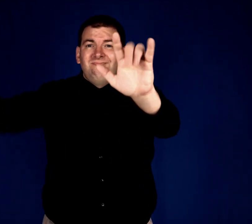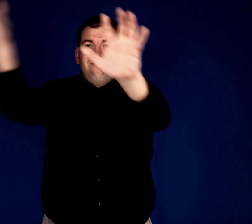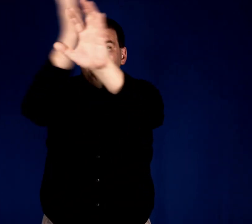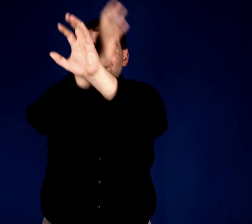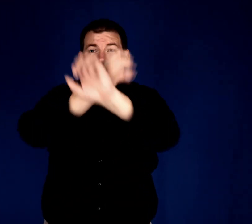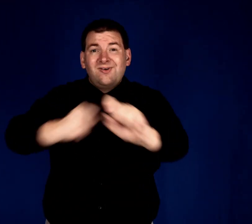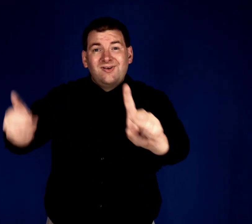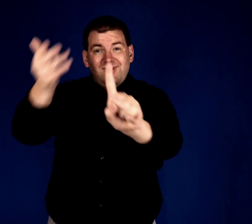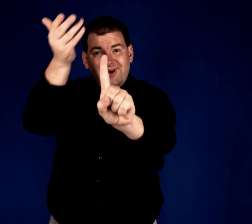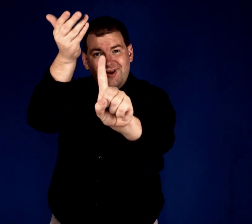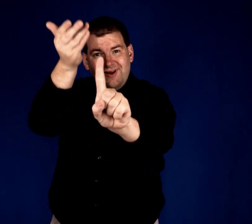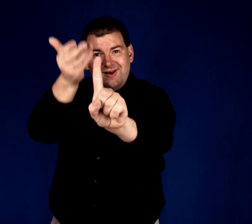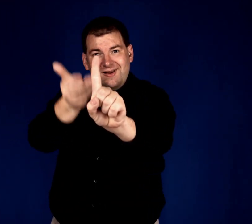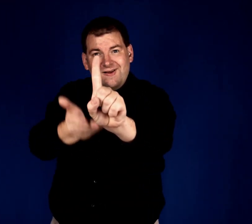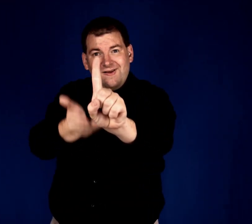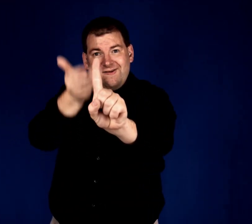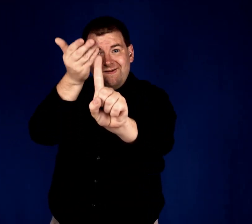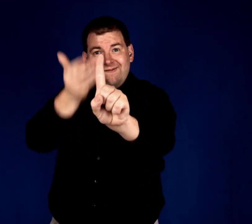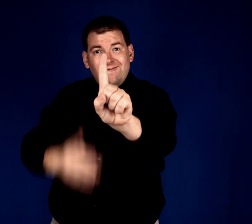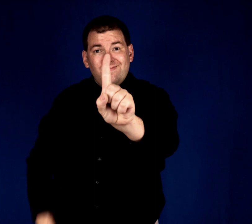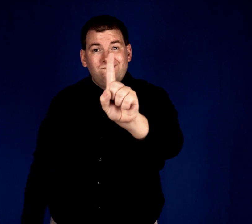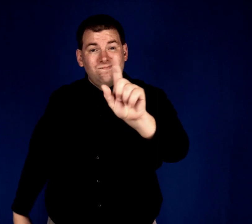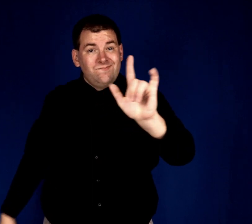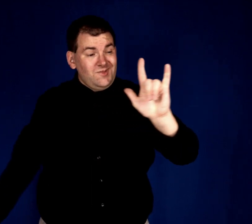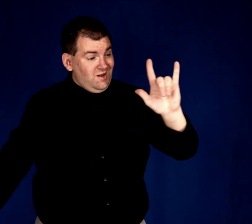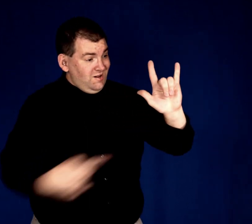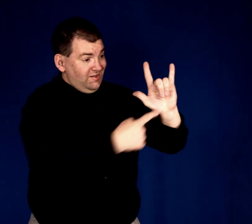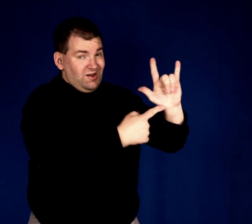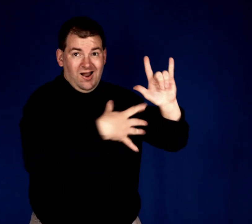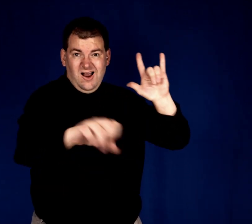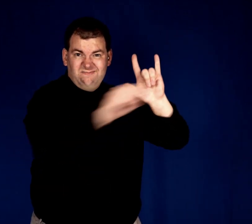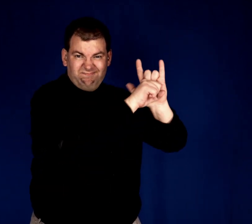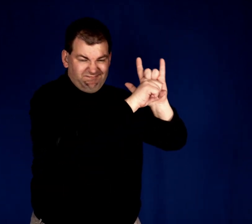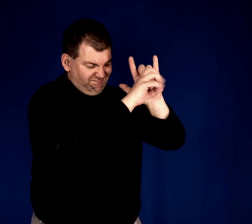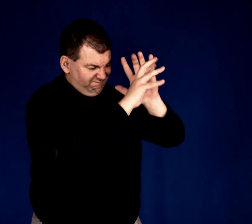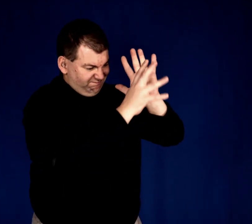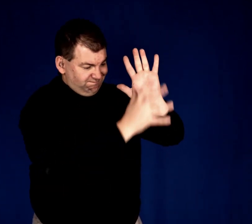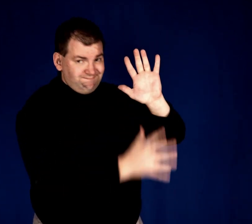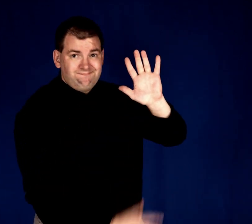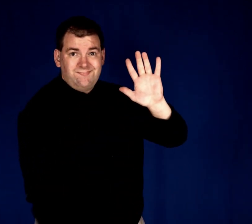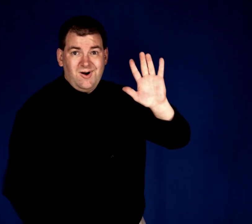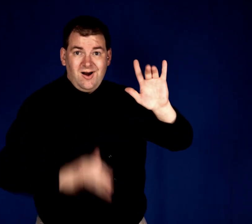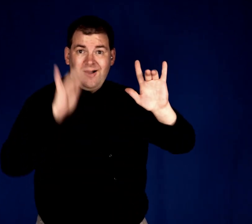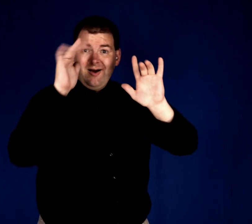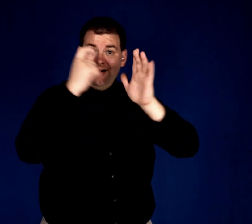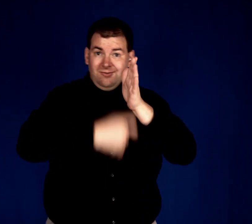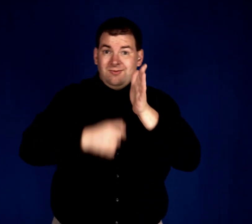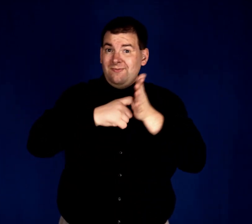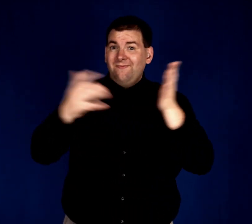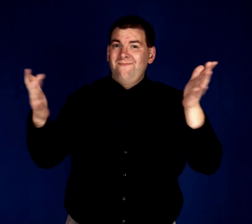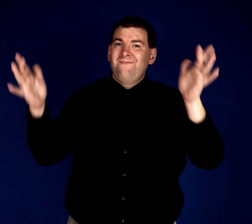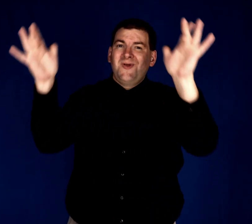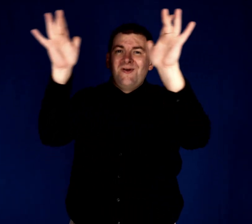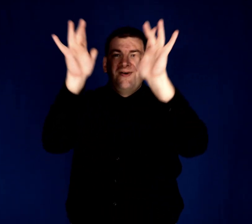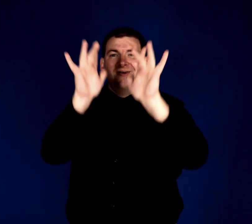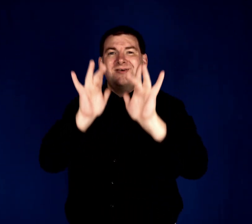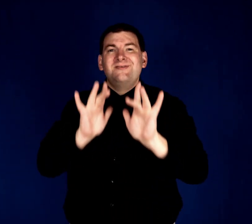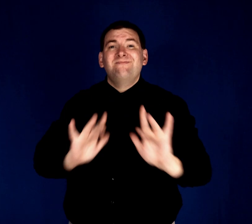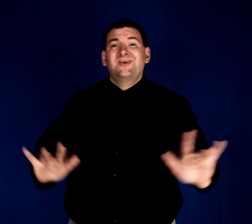to save you Love paid the price for mercy